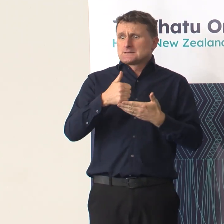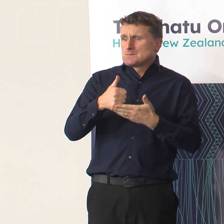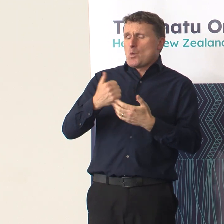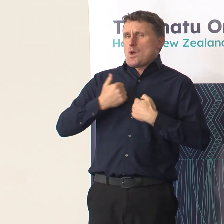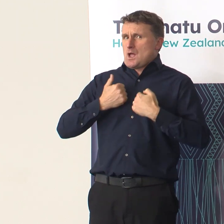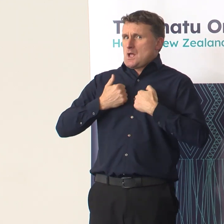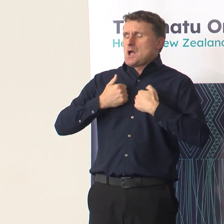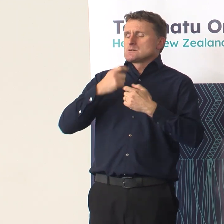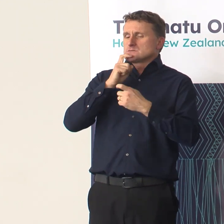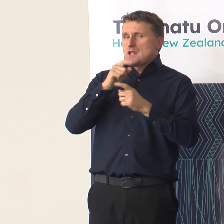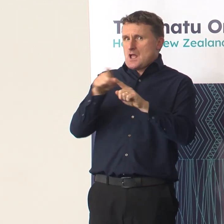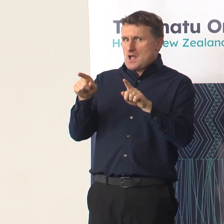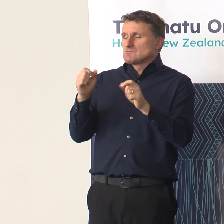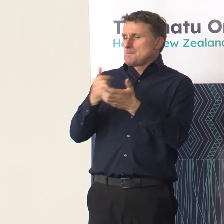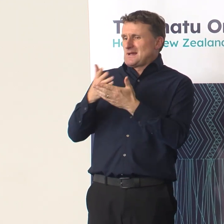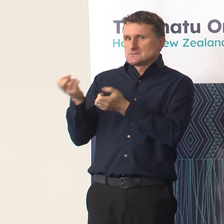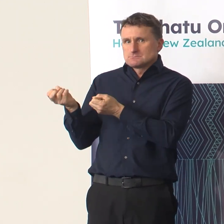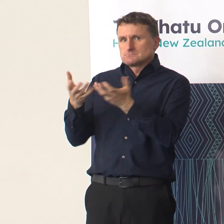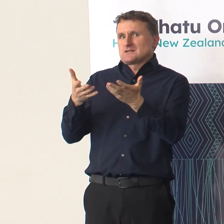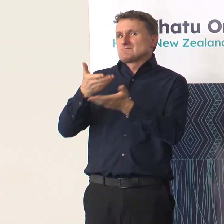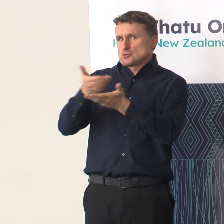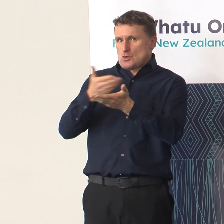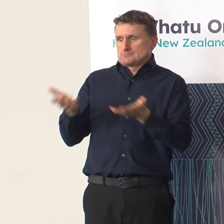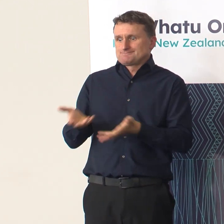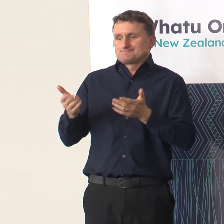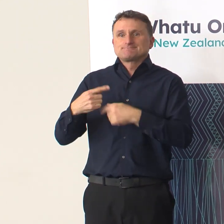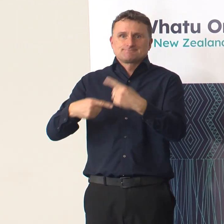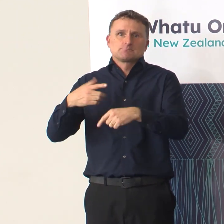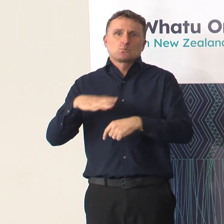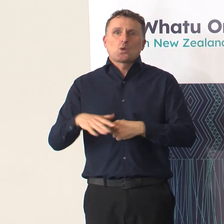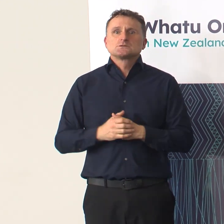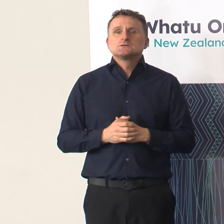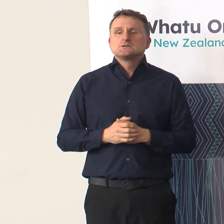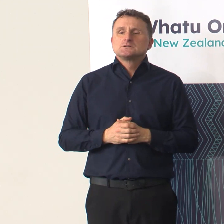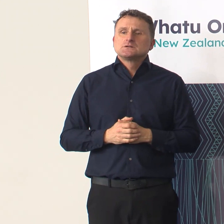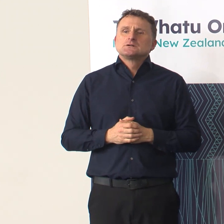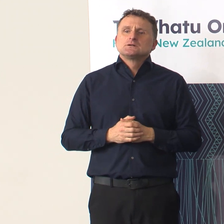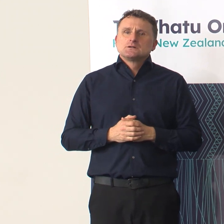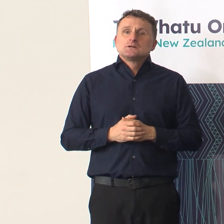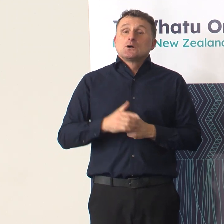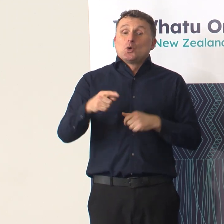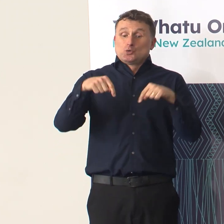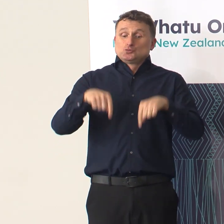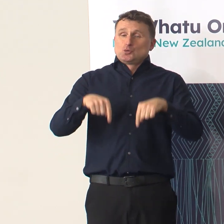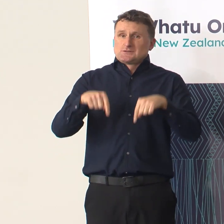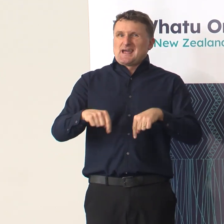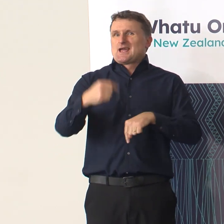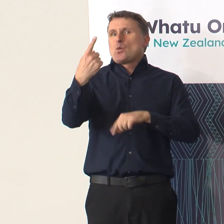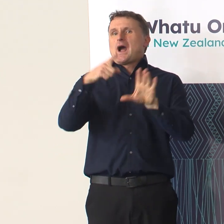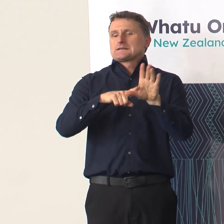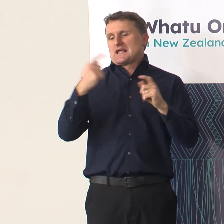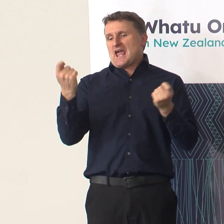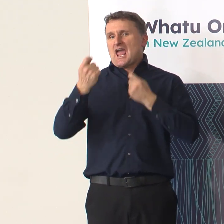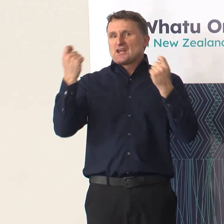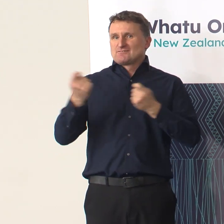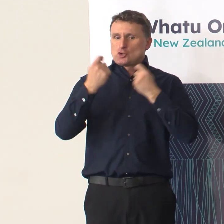to be able to deliver the service. Today marks a year since Delta arrived in the country and we went